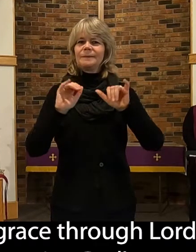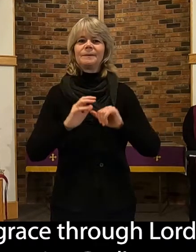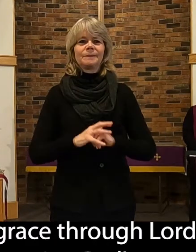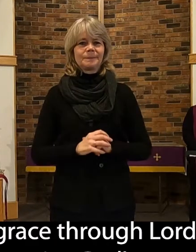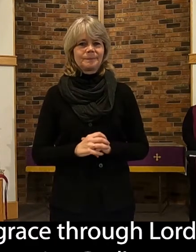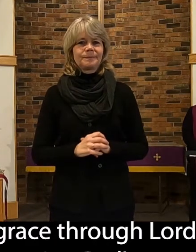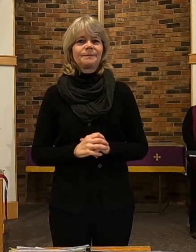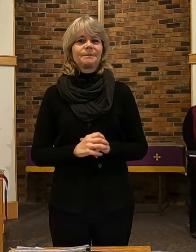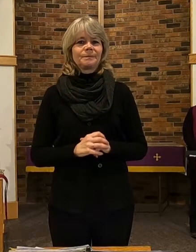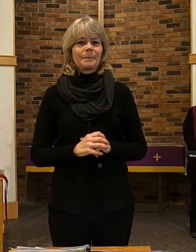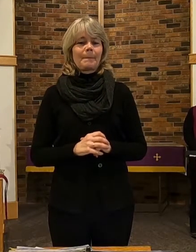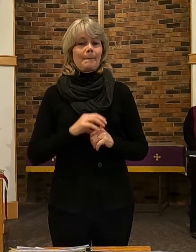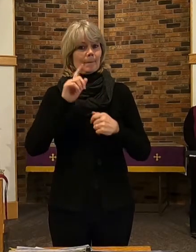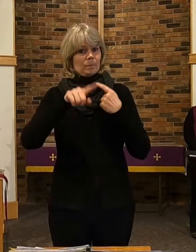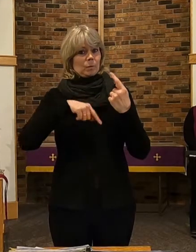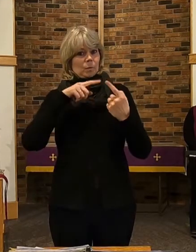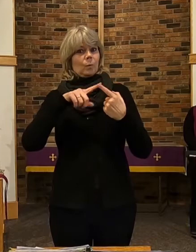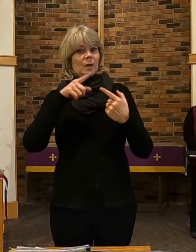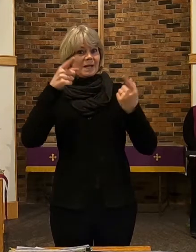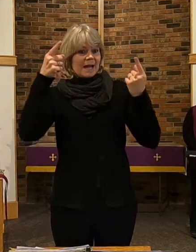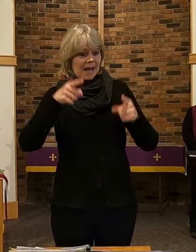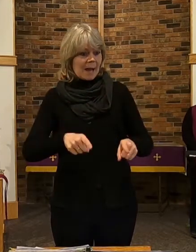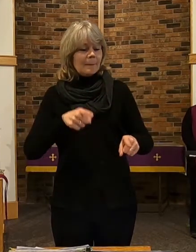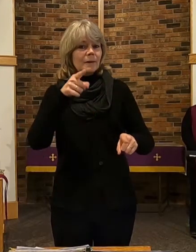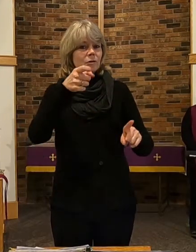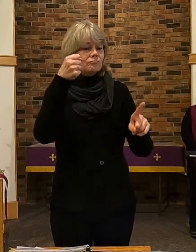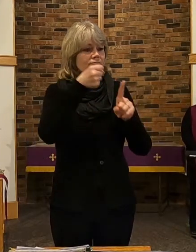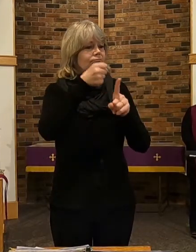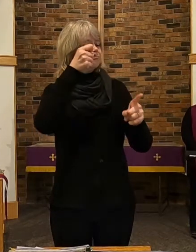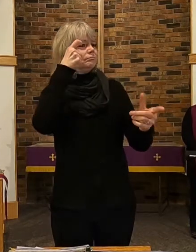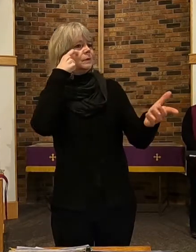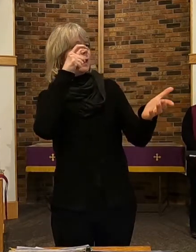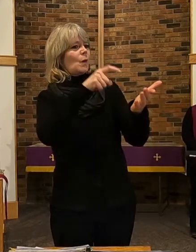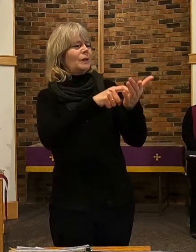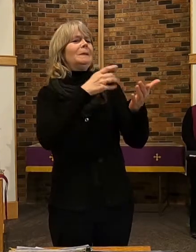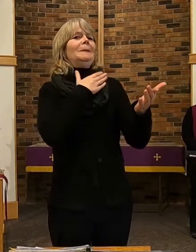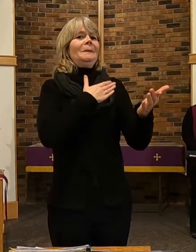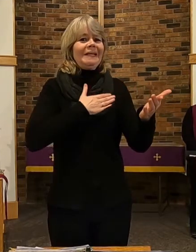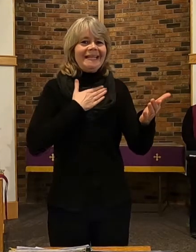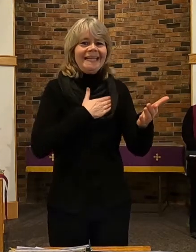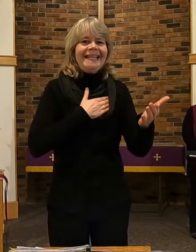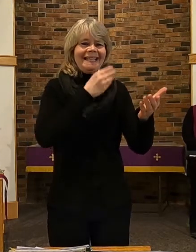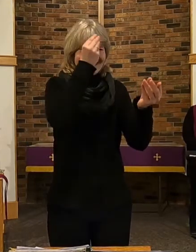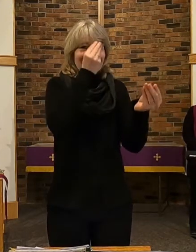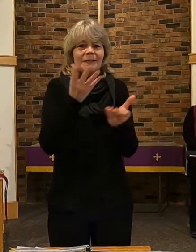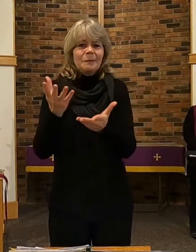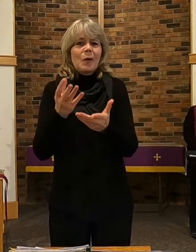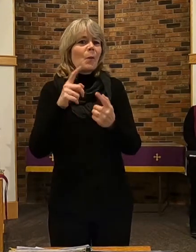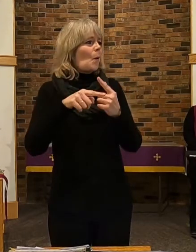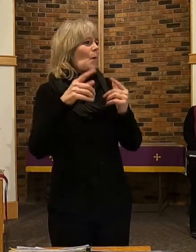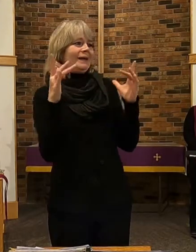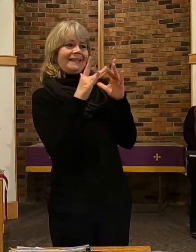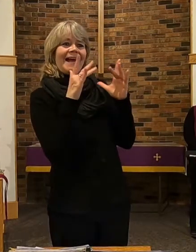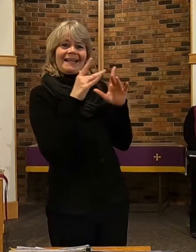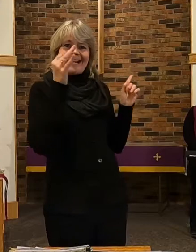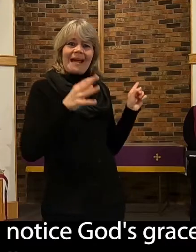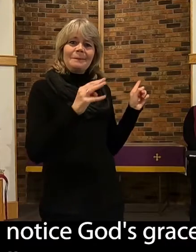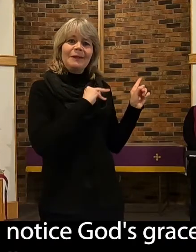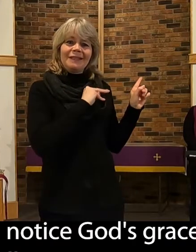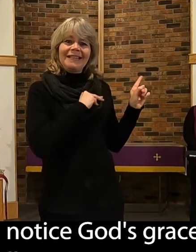When you notice those things, please take a moment to share with someone. Send me a note. Hey, Pastor, this is what